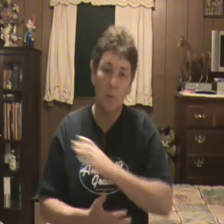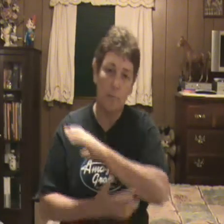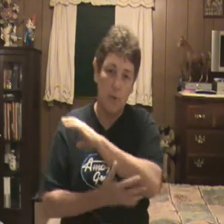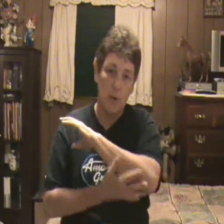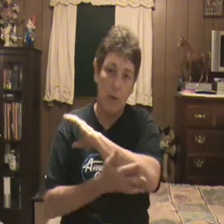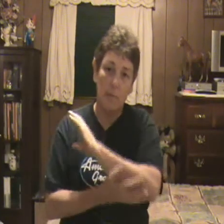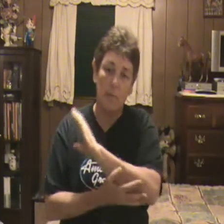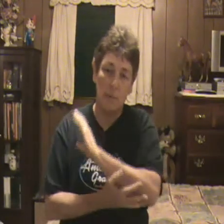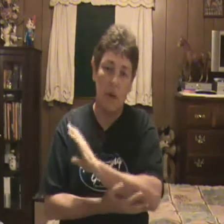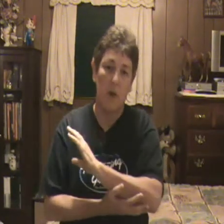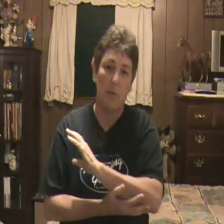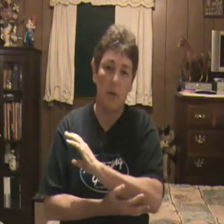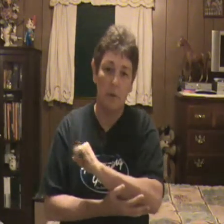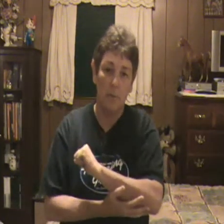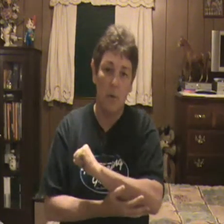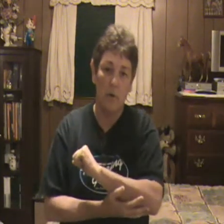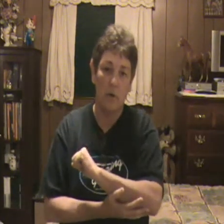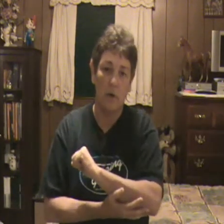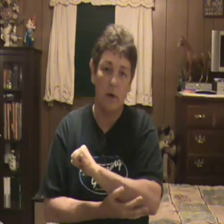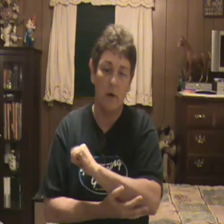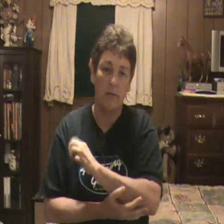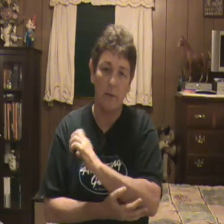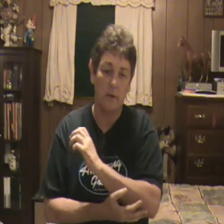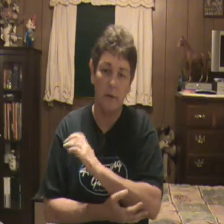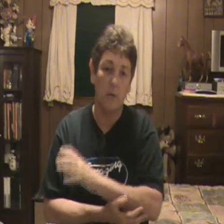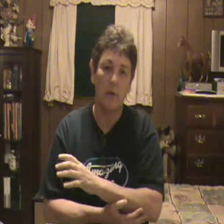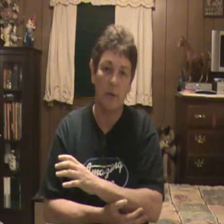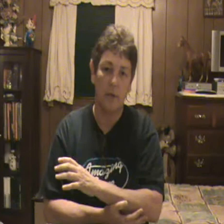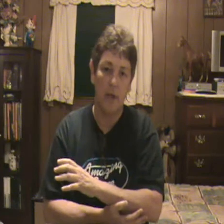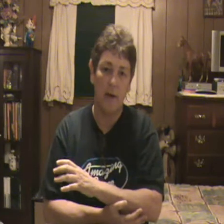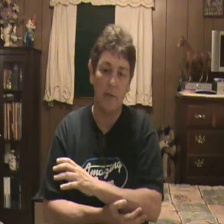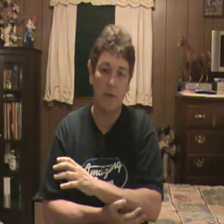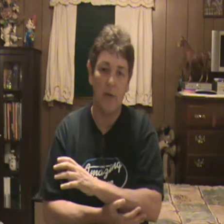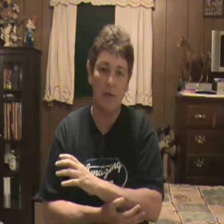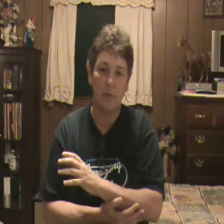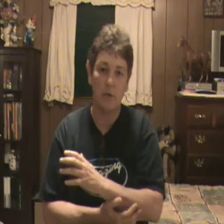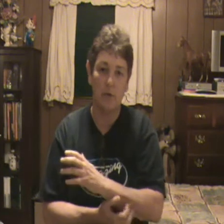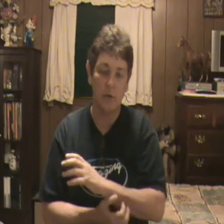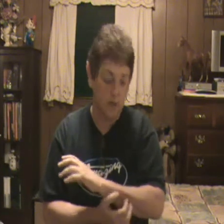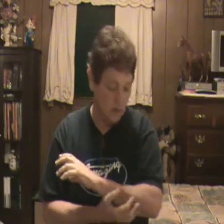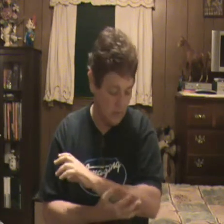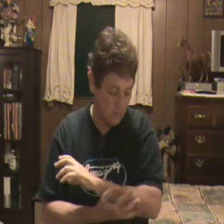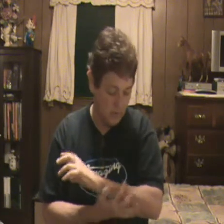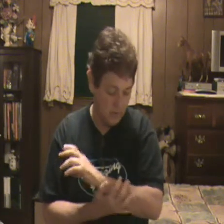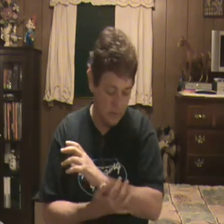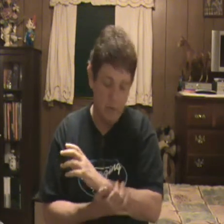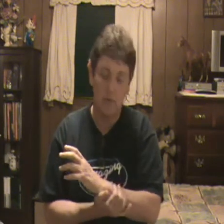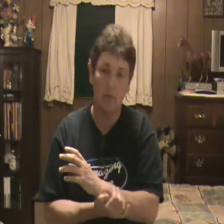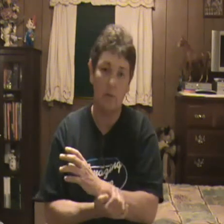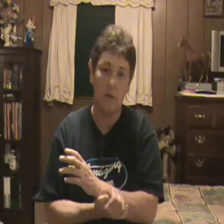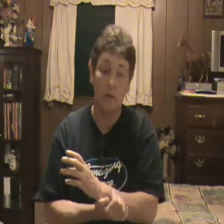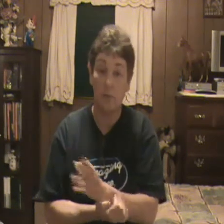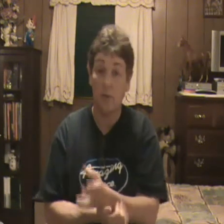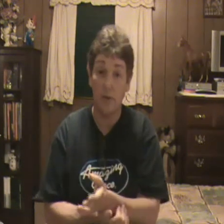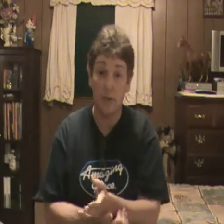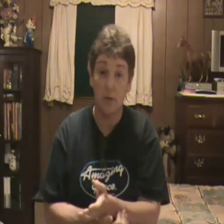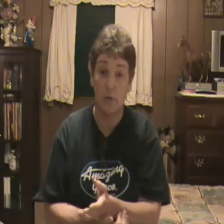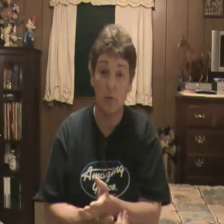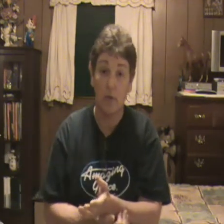don't, you know, prop up on my elbow anymore. You don't want to do that after you've had surgery. You want to continue, as with any surgery,